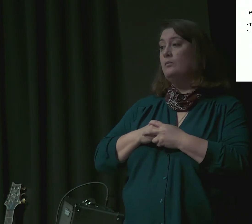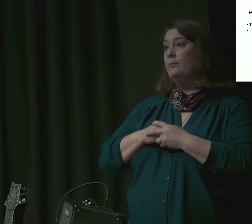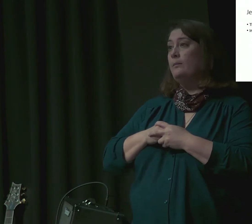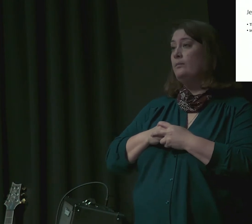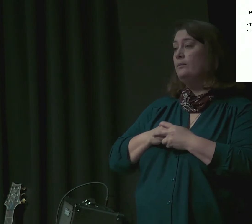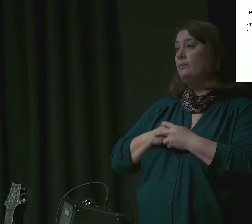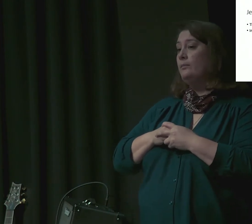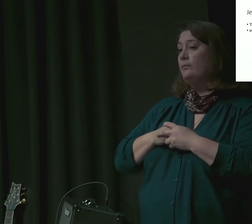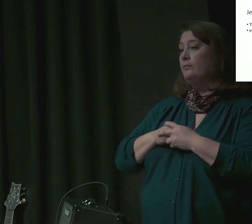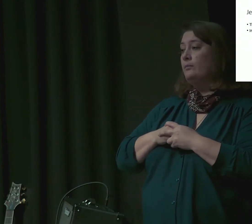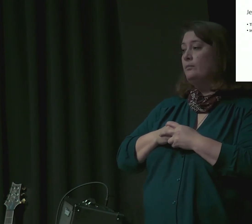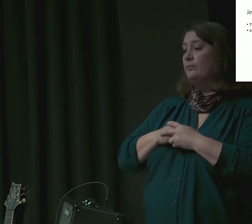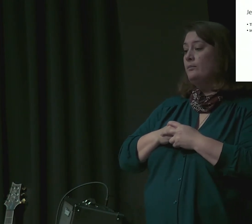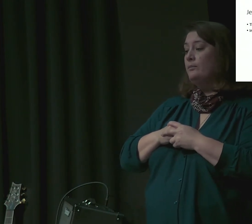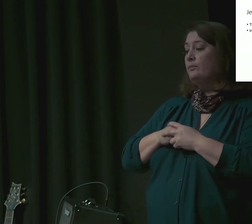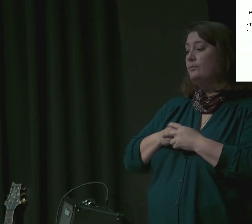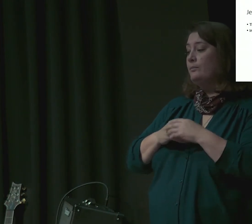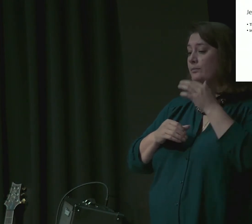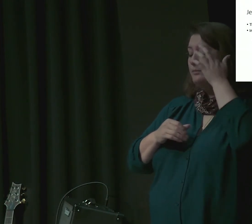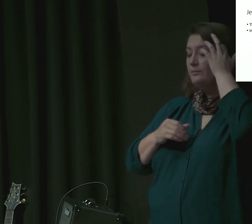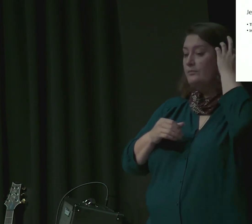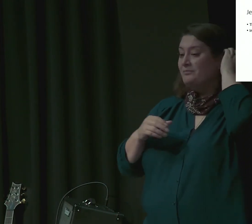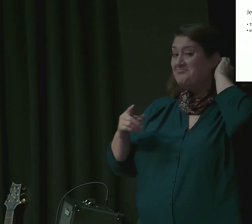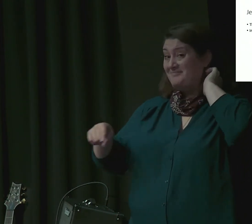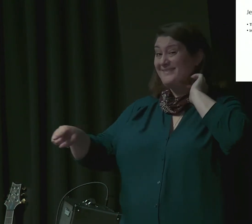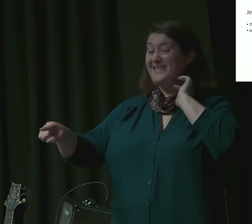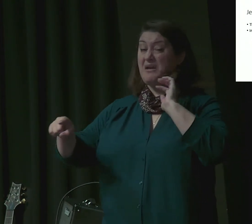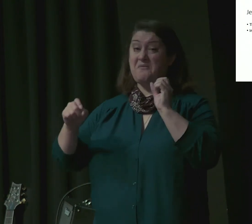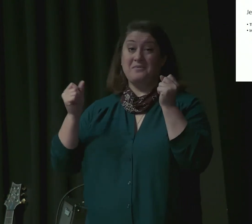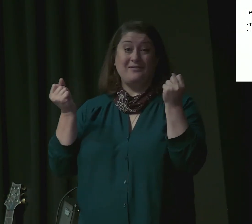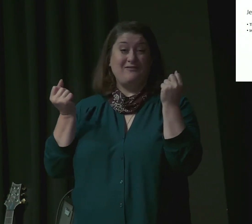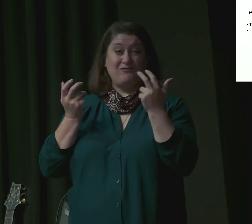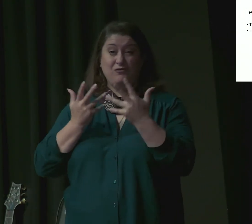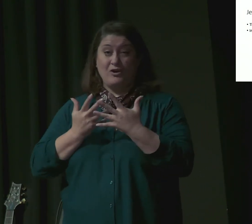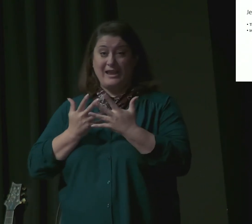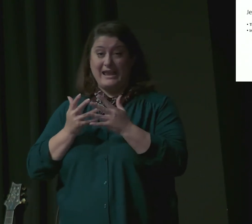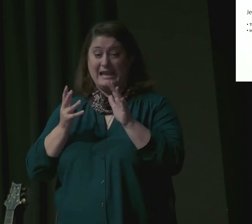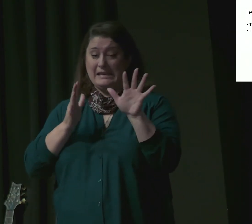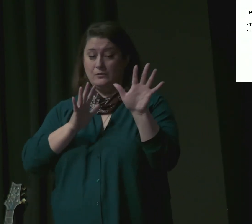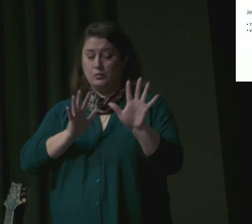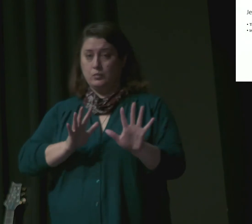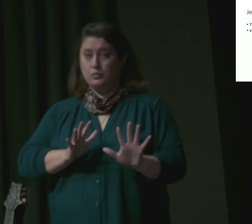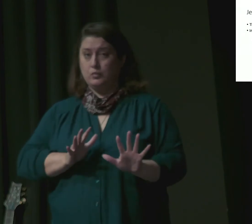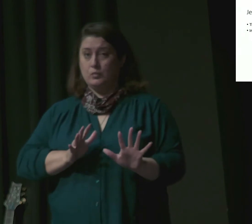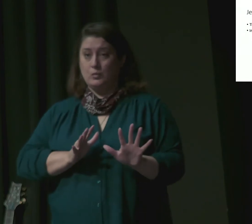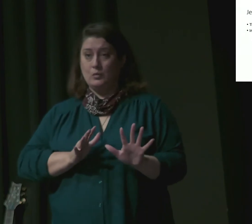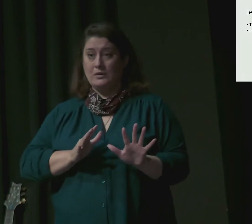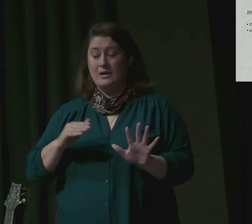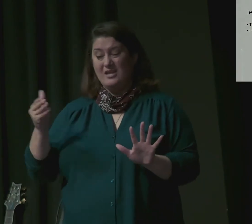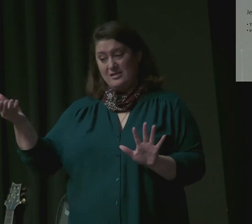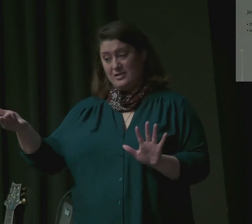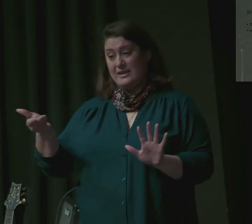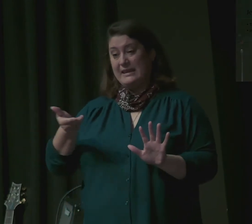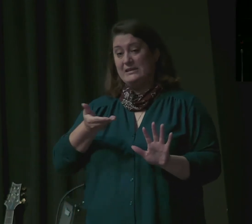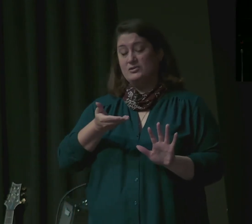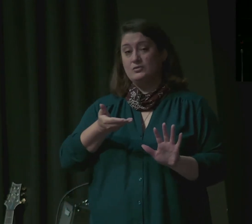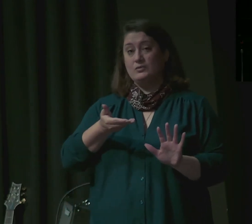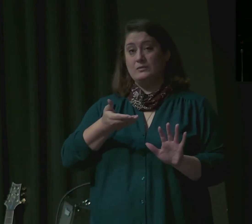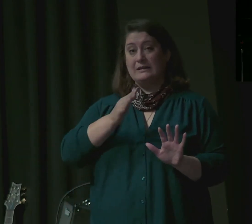Verses 18-22, And the men were afraid because they were brought into Joseph's house and they said, It is because of the